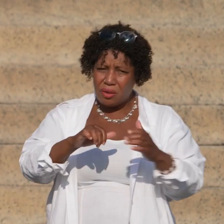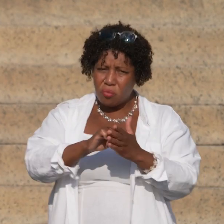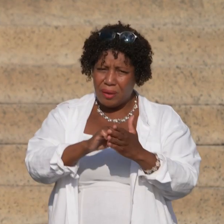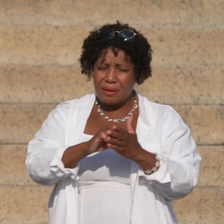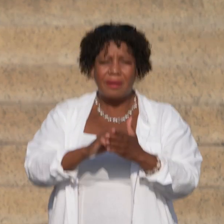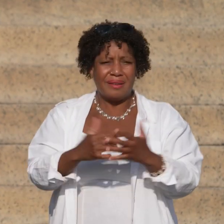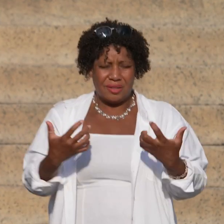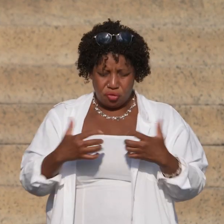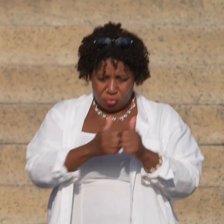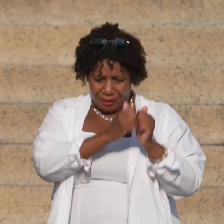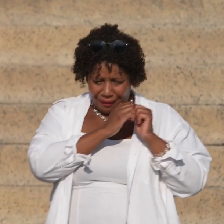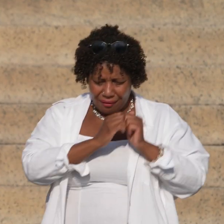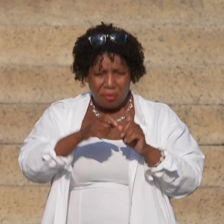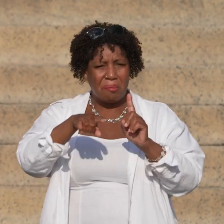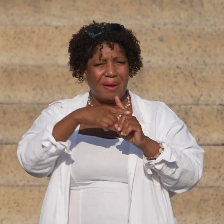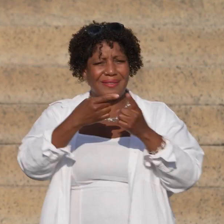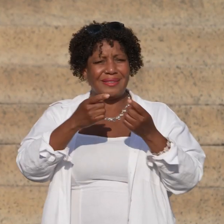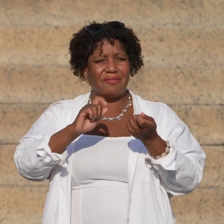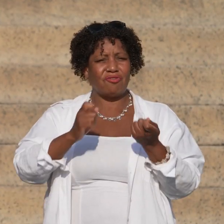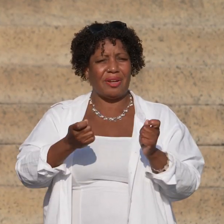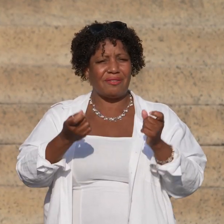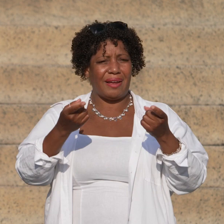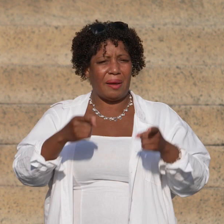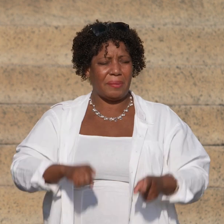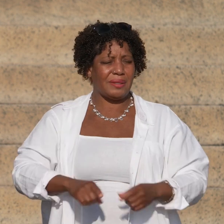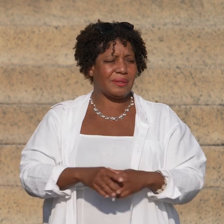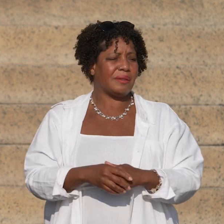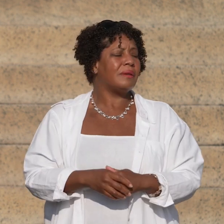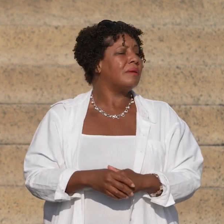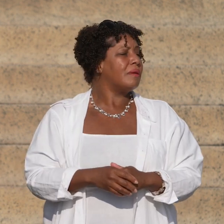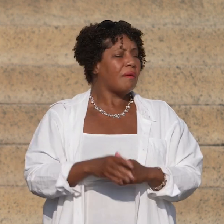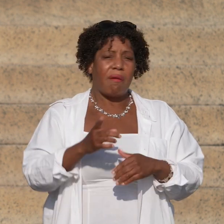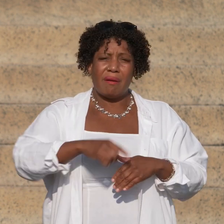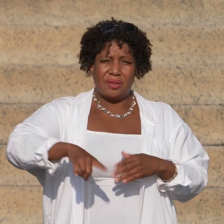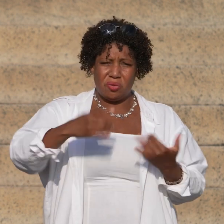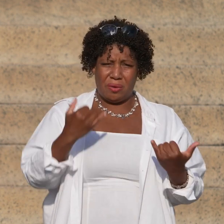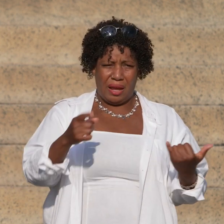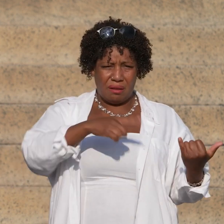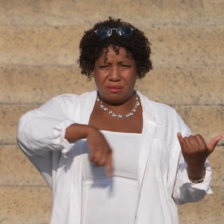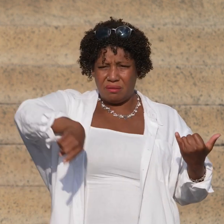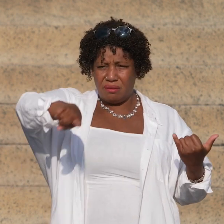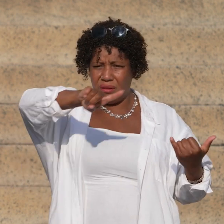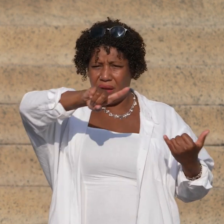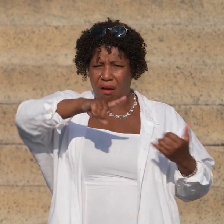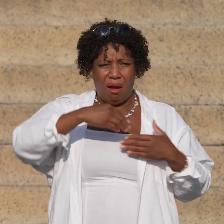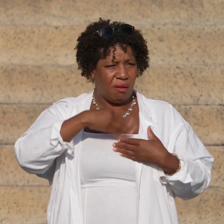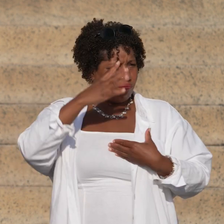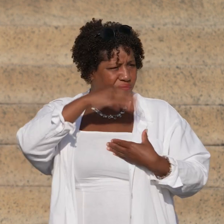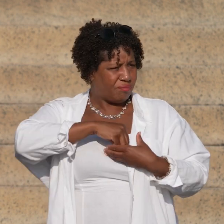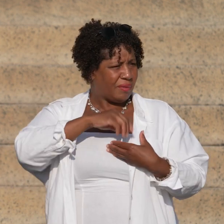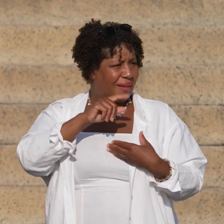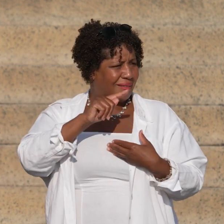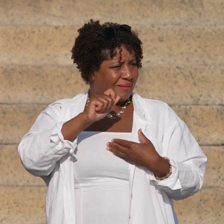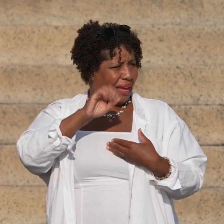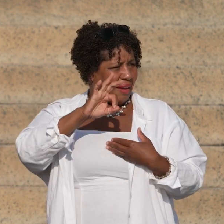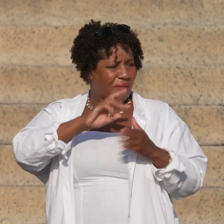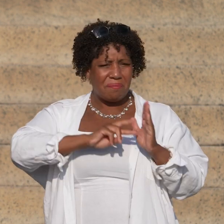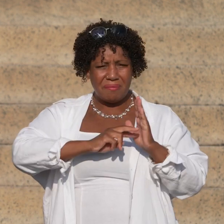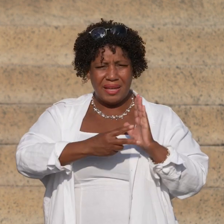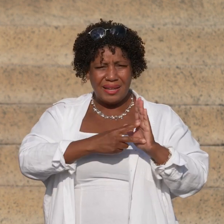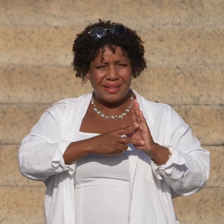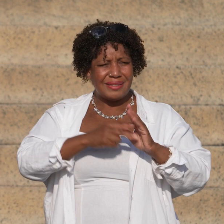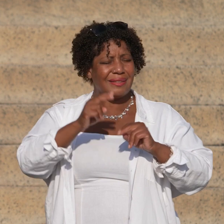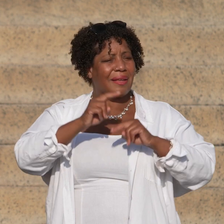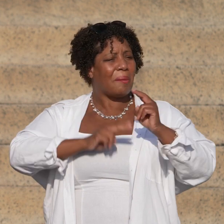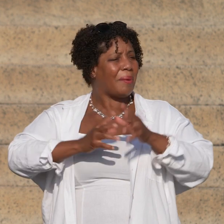that positive change happens. Each one of you here today embodies what TAF stands for, to